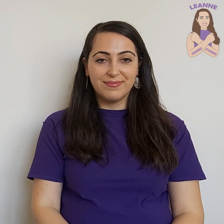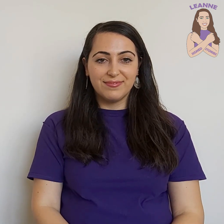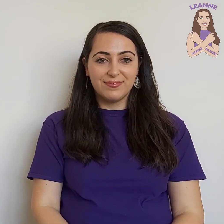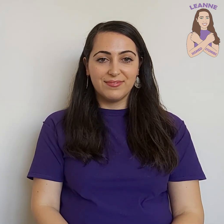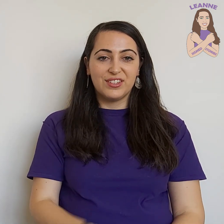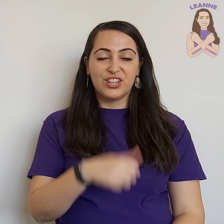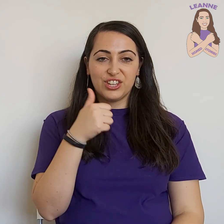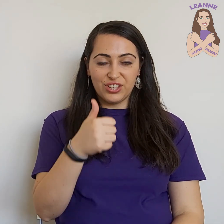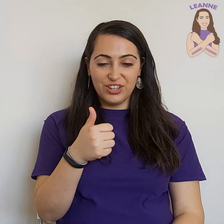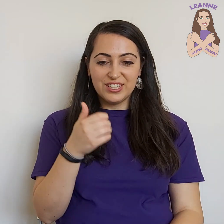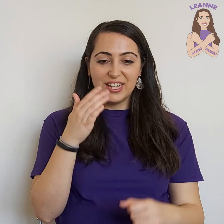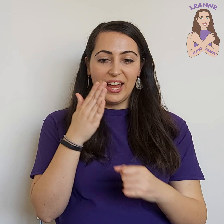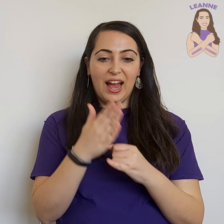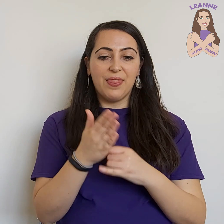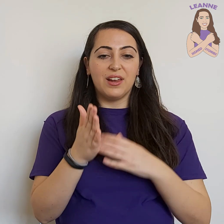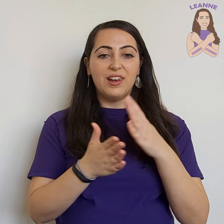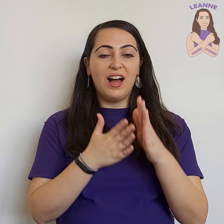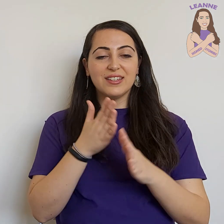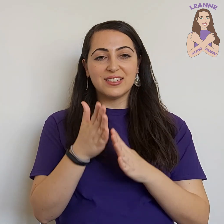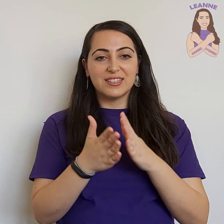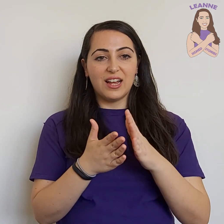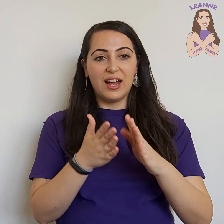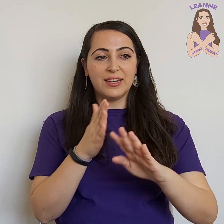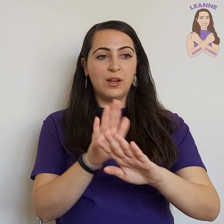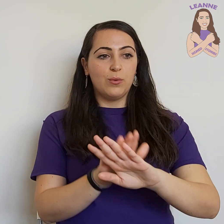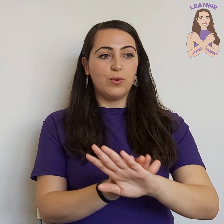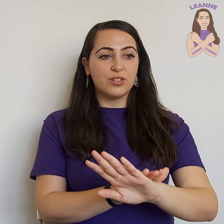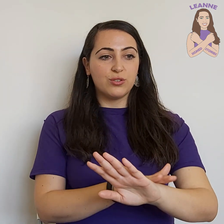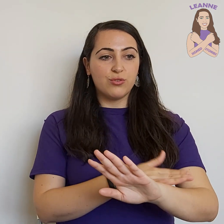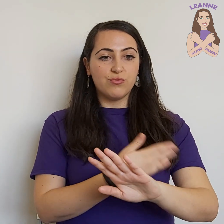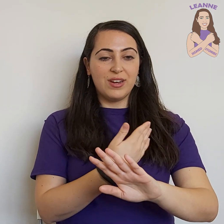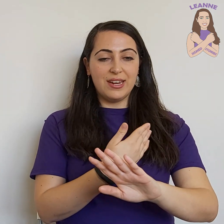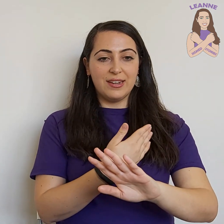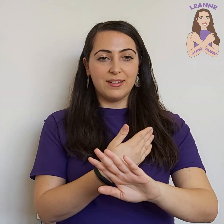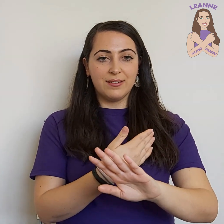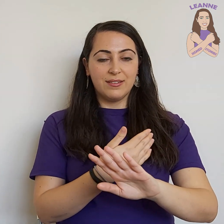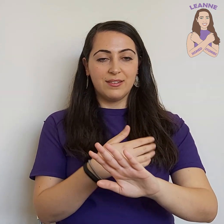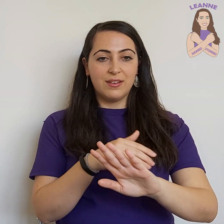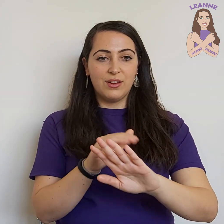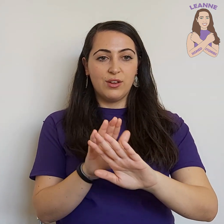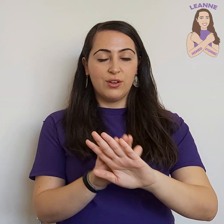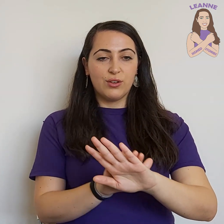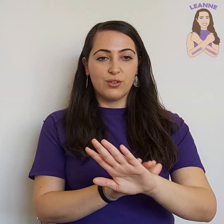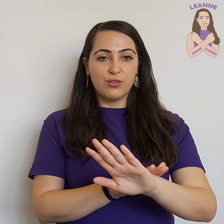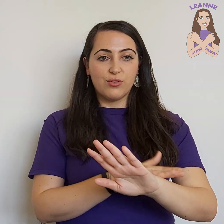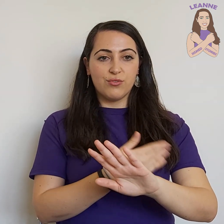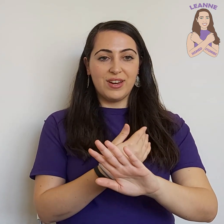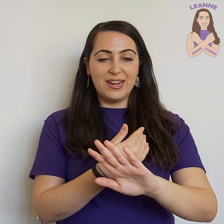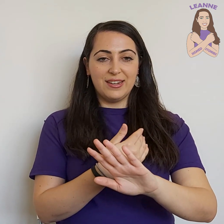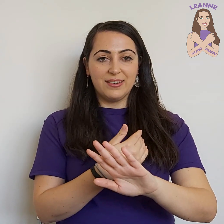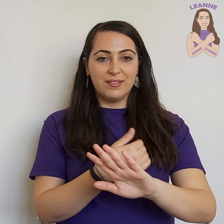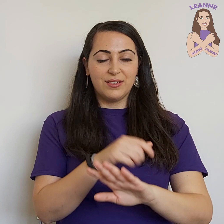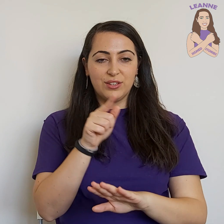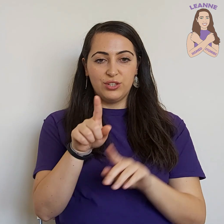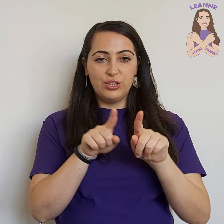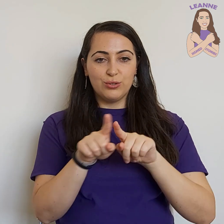Good. And the last sign was green. Green. You try.